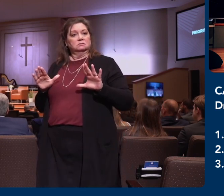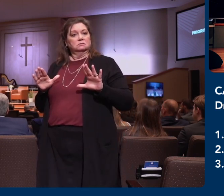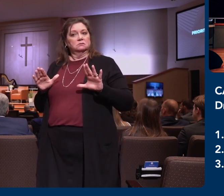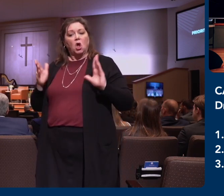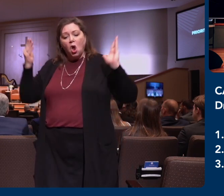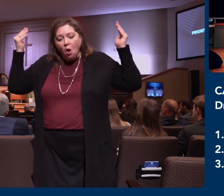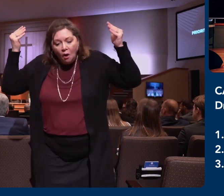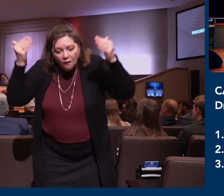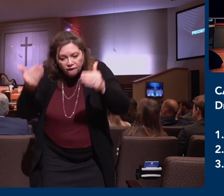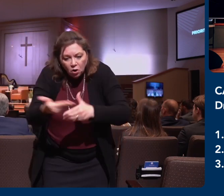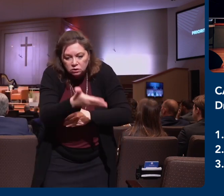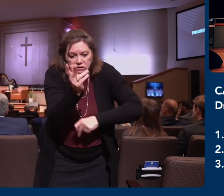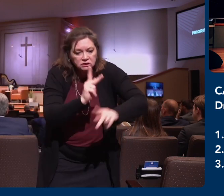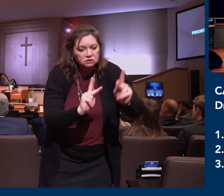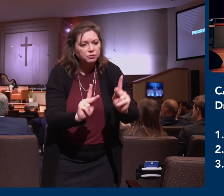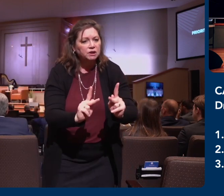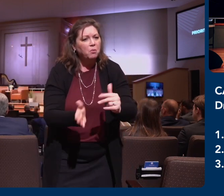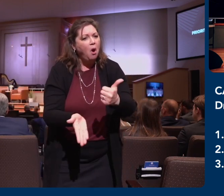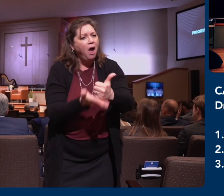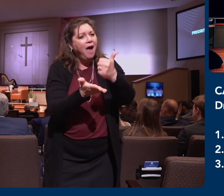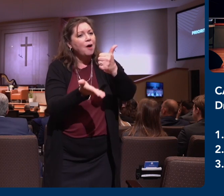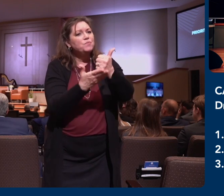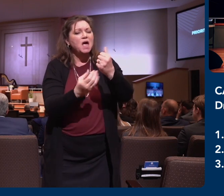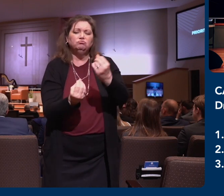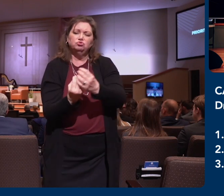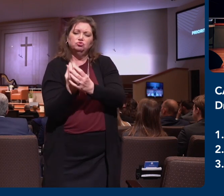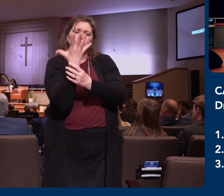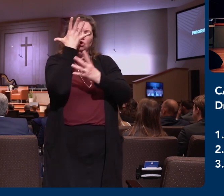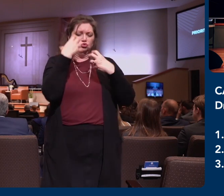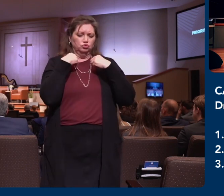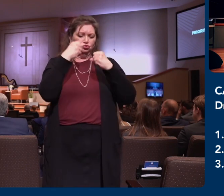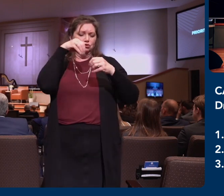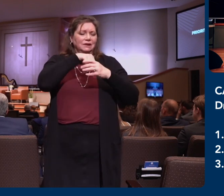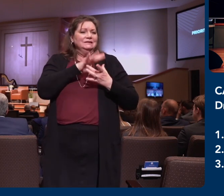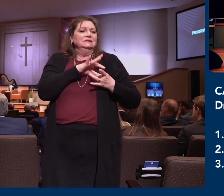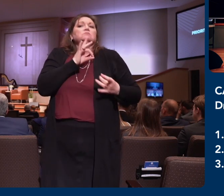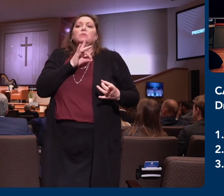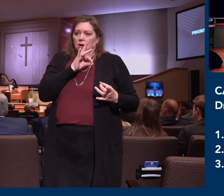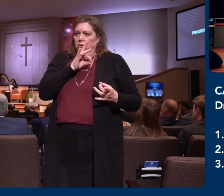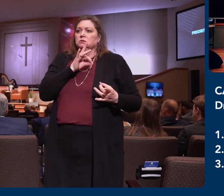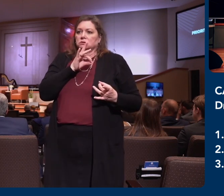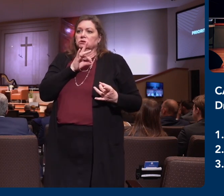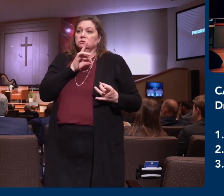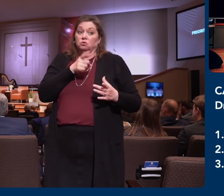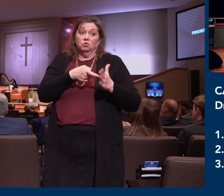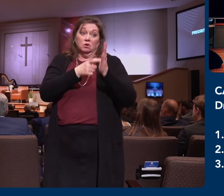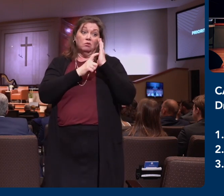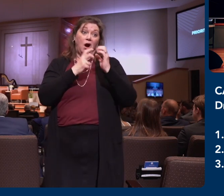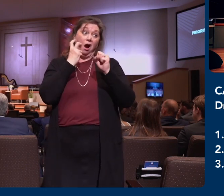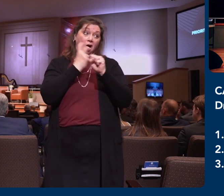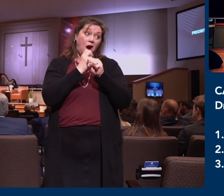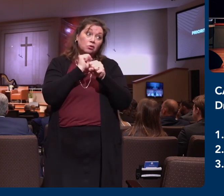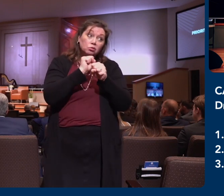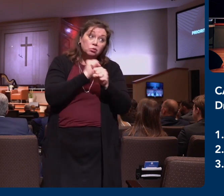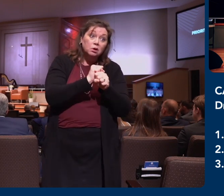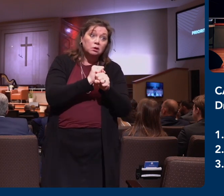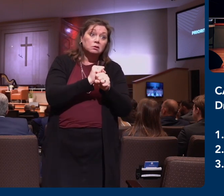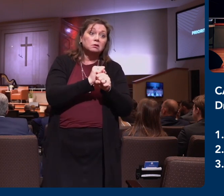It's going to be hard work, but it must be a priority. And most of all, may Jesus be the priority of your